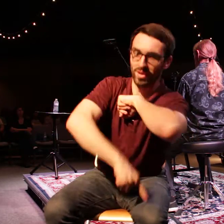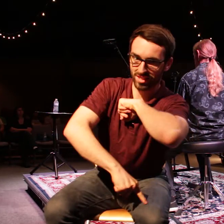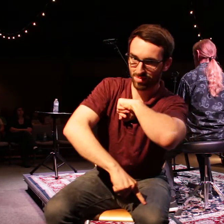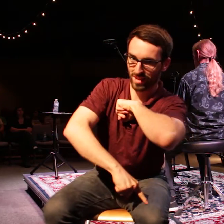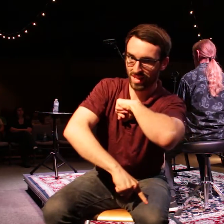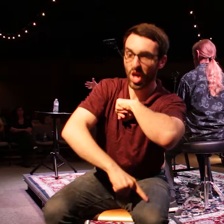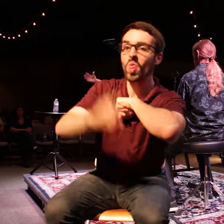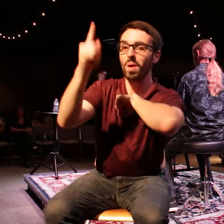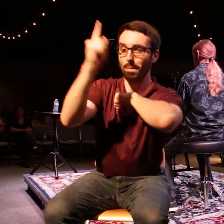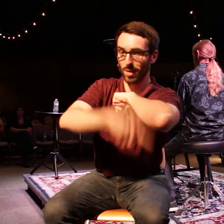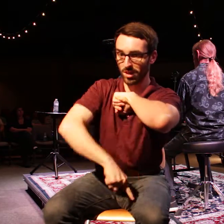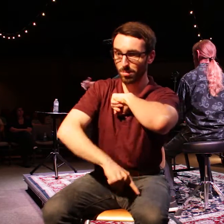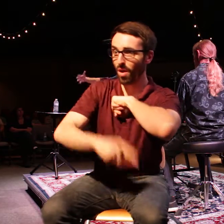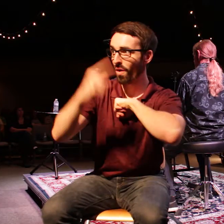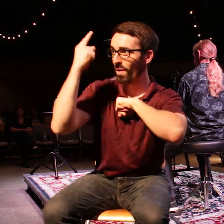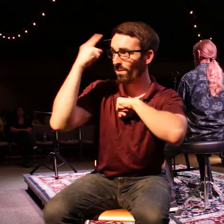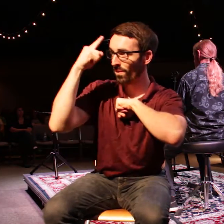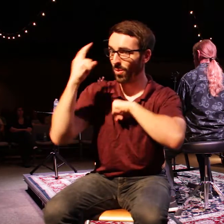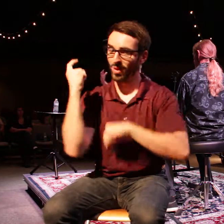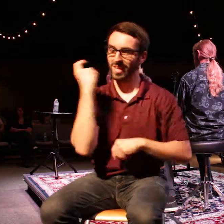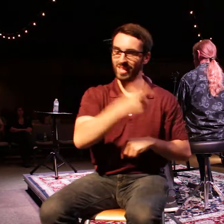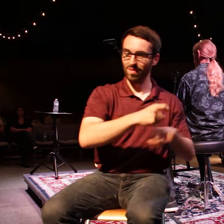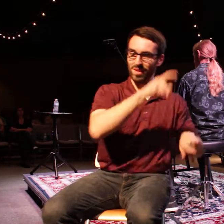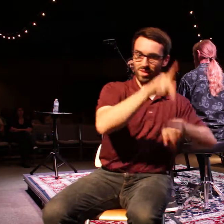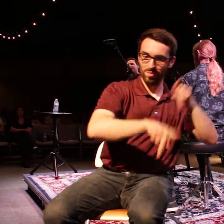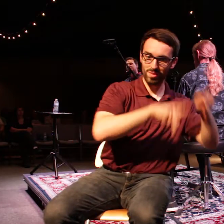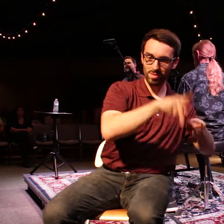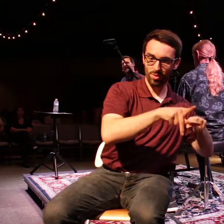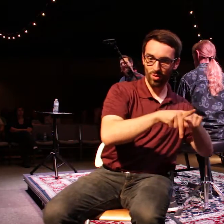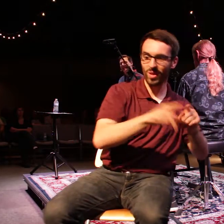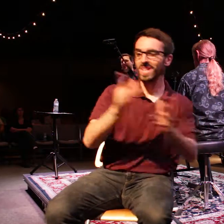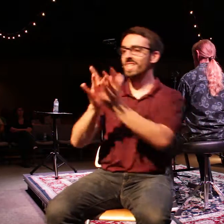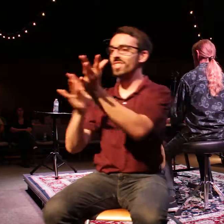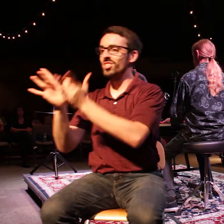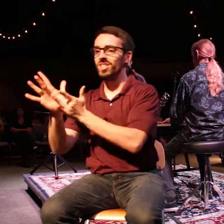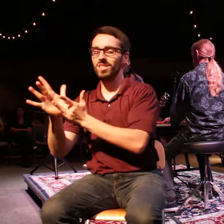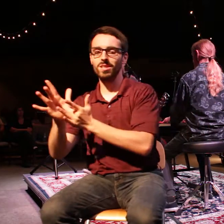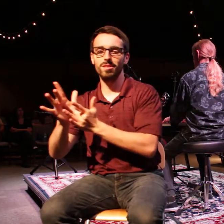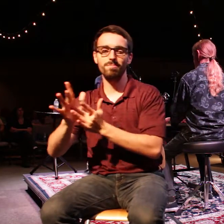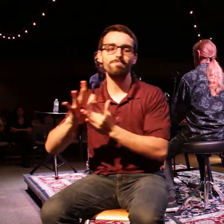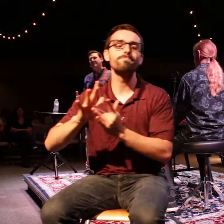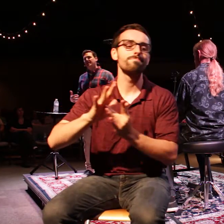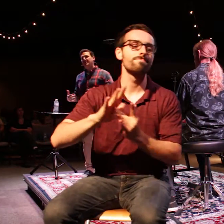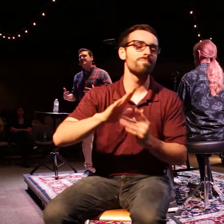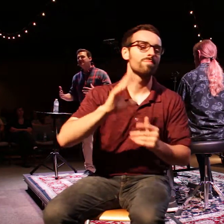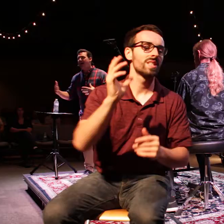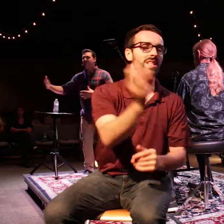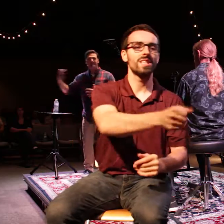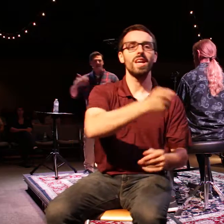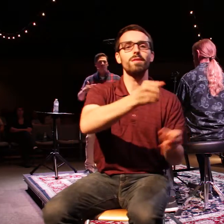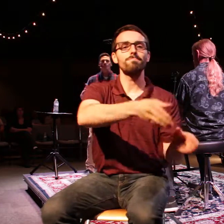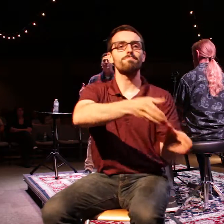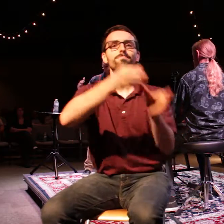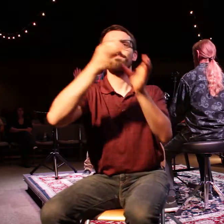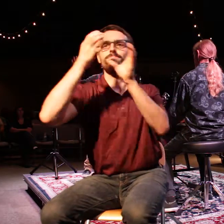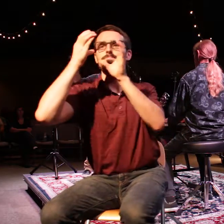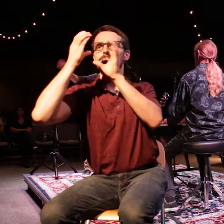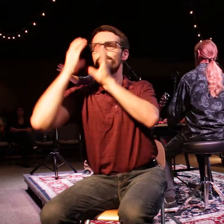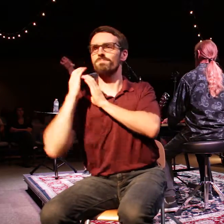The punishment and the brokenness of the world that was meant for us, Jesus is actually taking it upon himself. He is actually taking what was meant for us in our